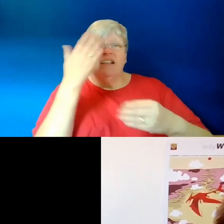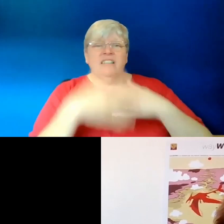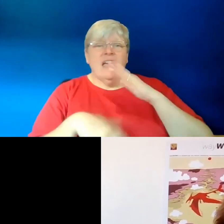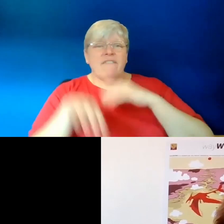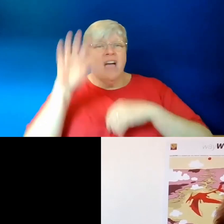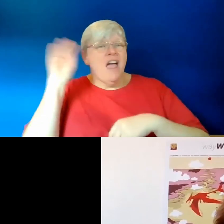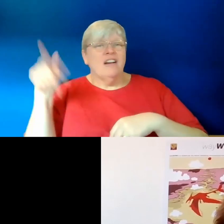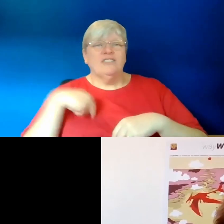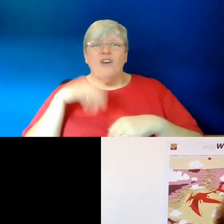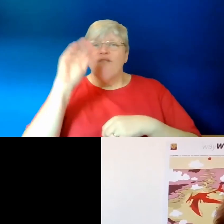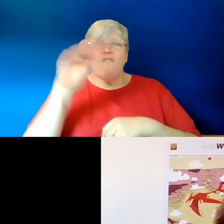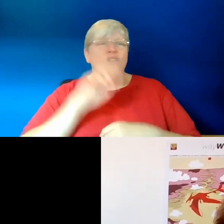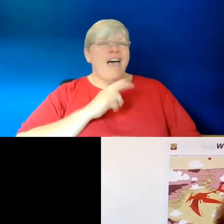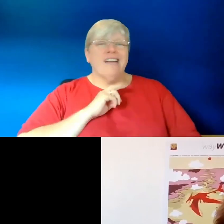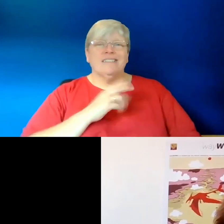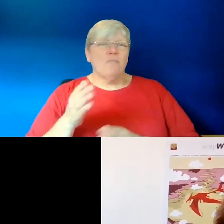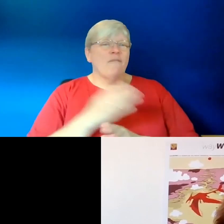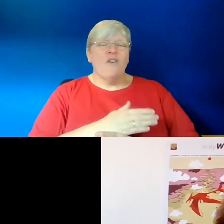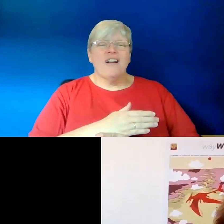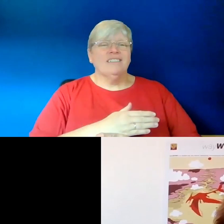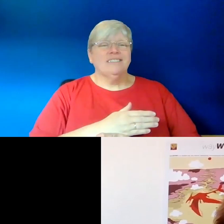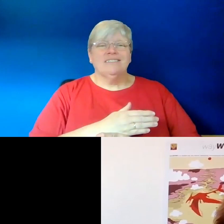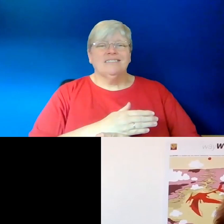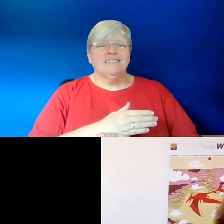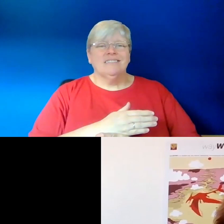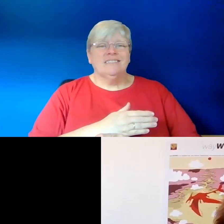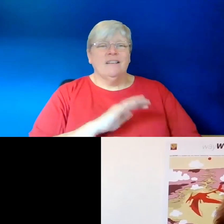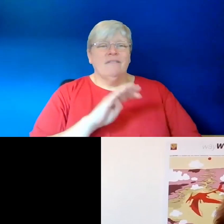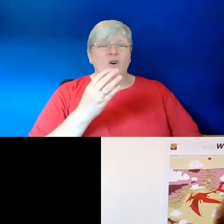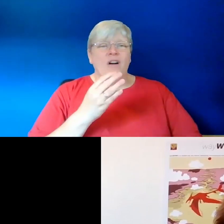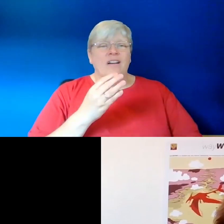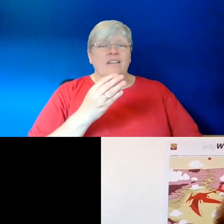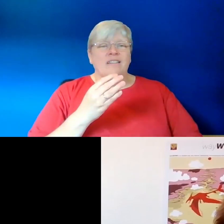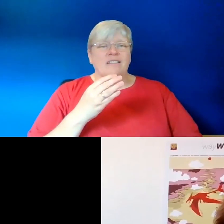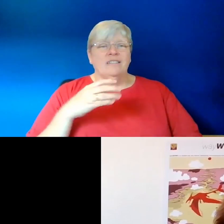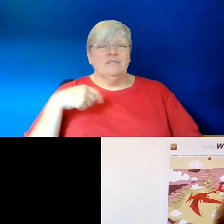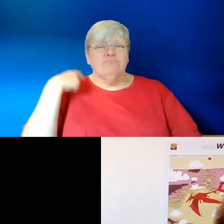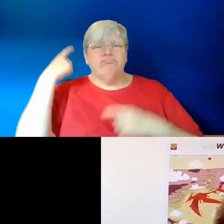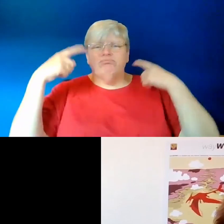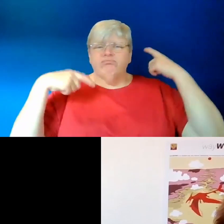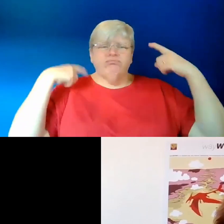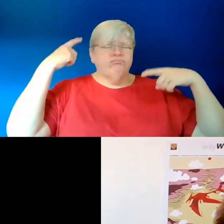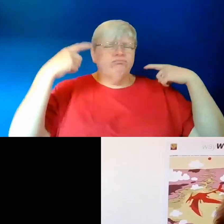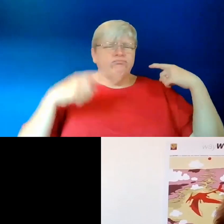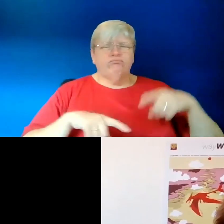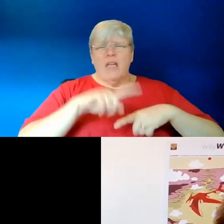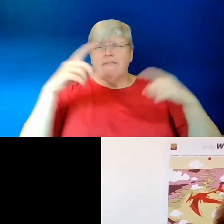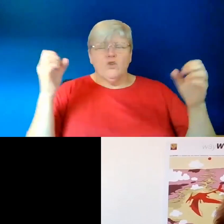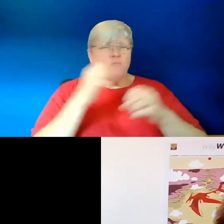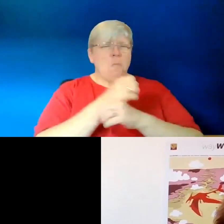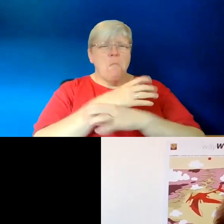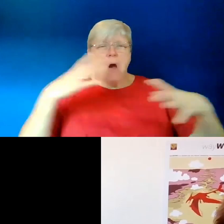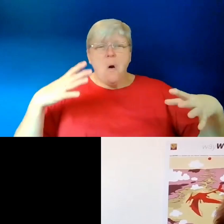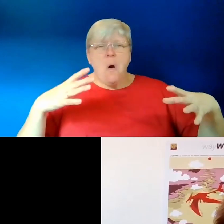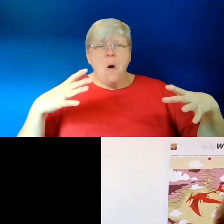heard a foreign accent before. 9. Four. The ringing in the ears after a grenade shreds